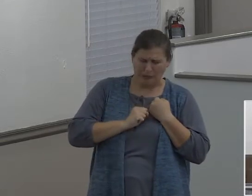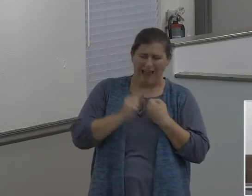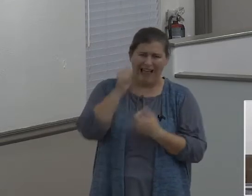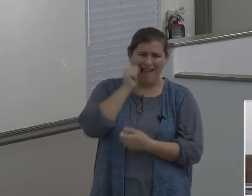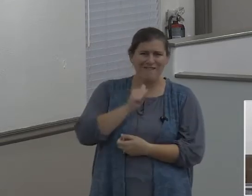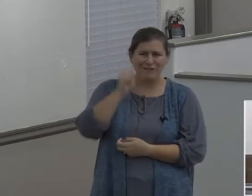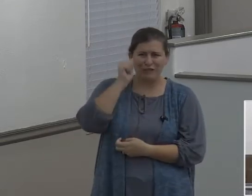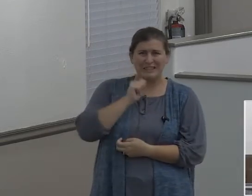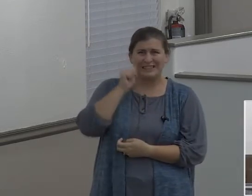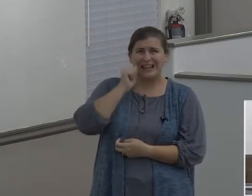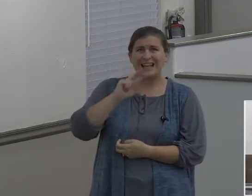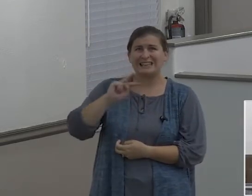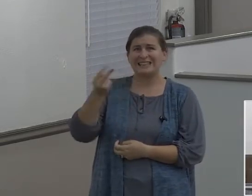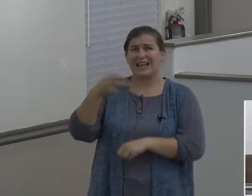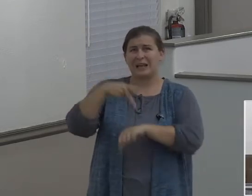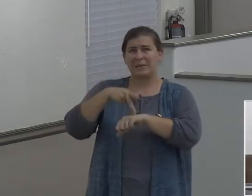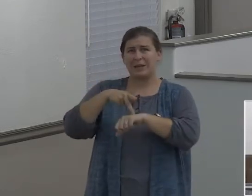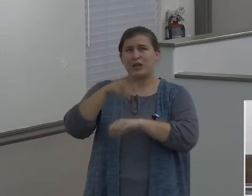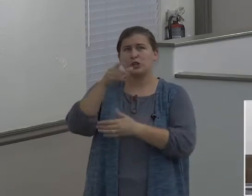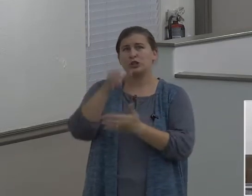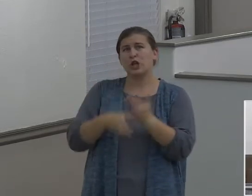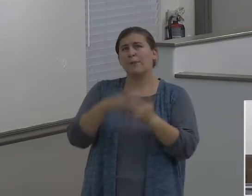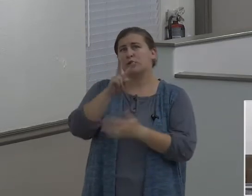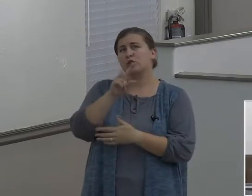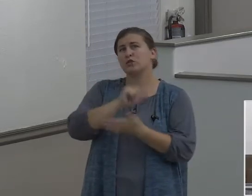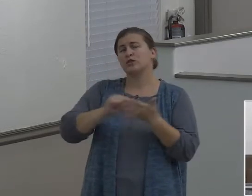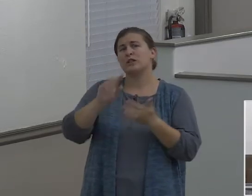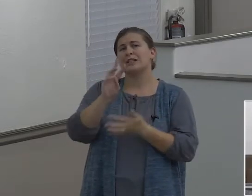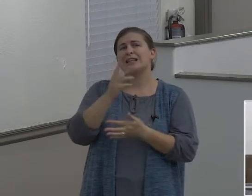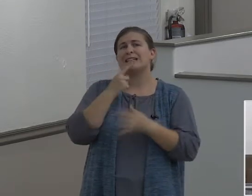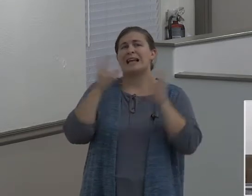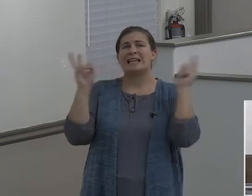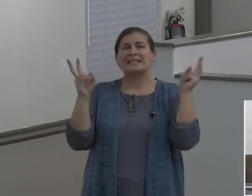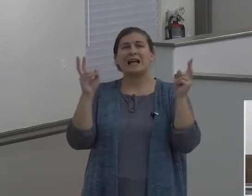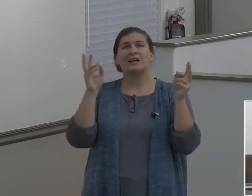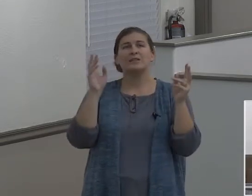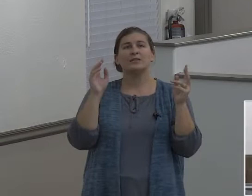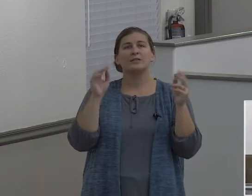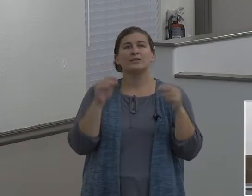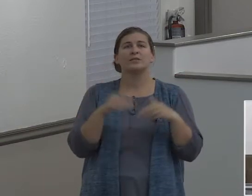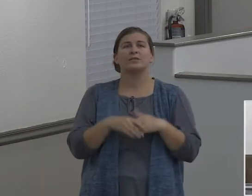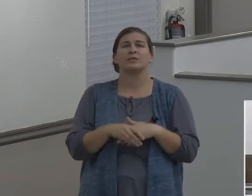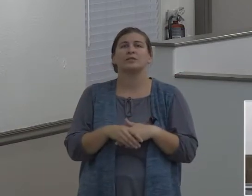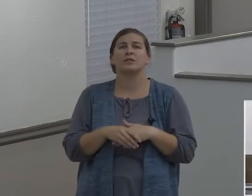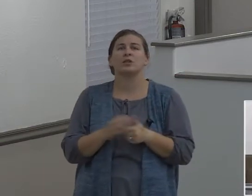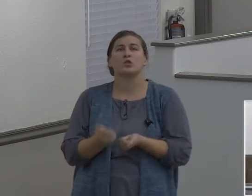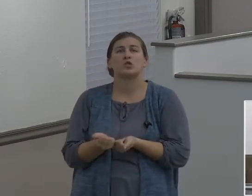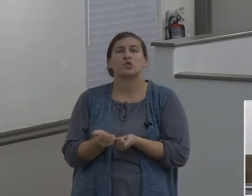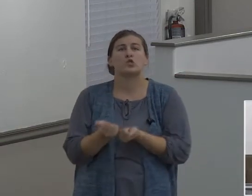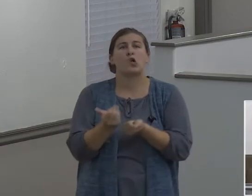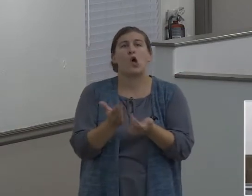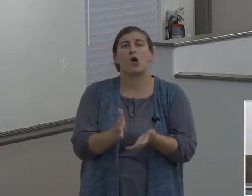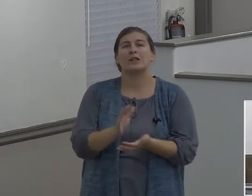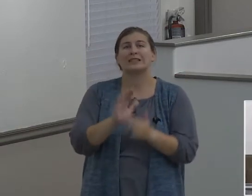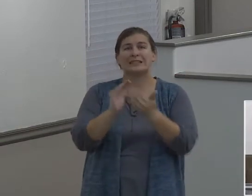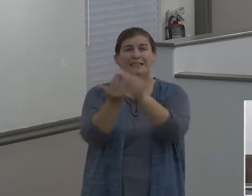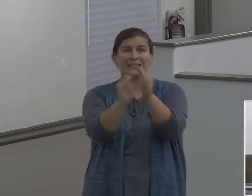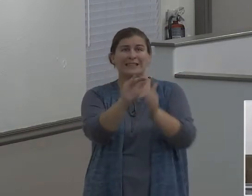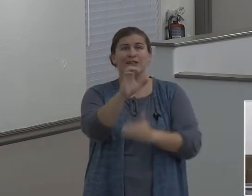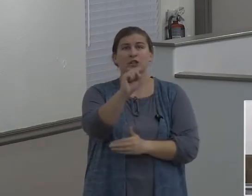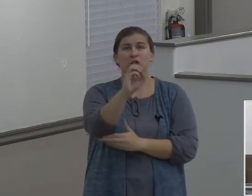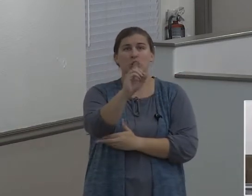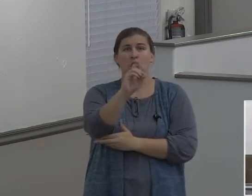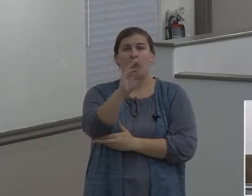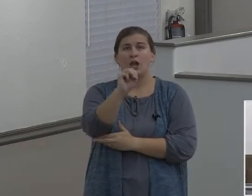2 and verse 6, the Bible says this, And turning the cities of Sodom and Gomorrah into ashes, condemned them with an overthrow,